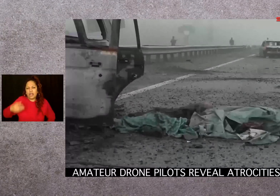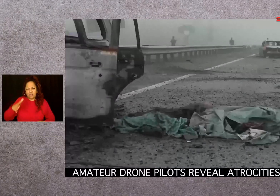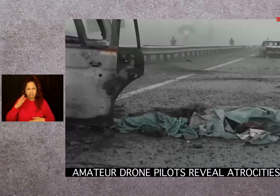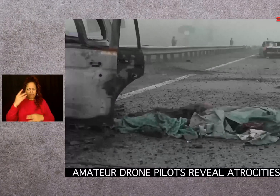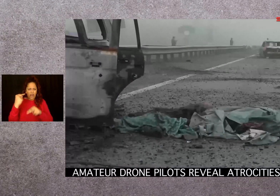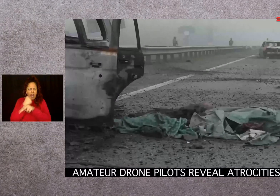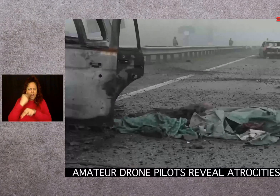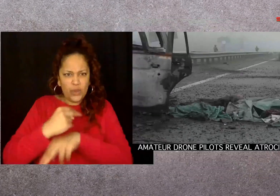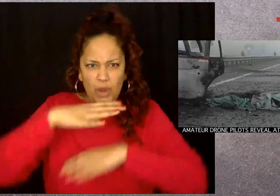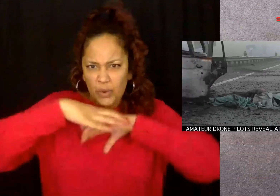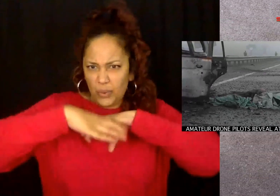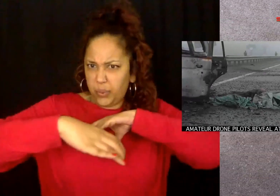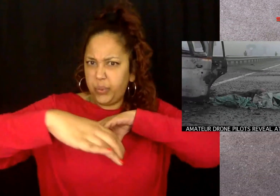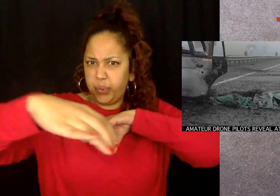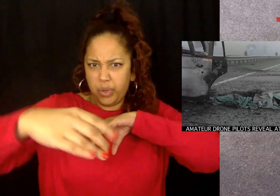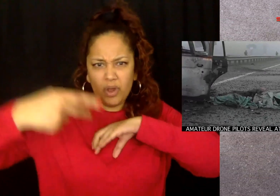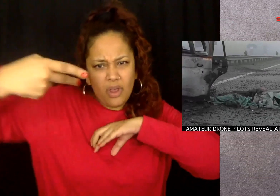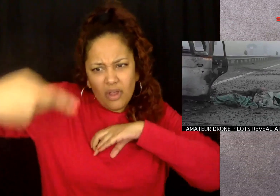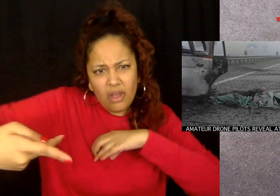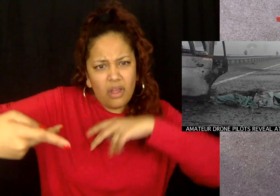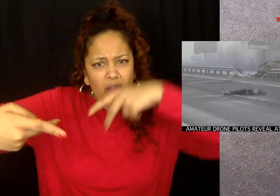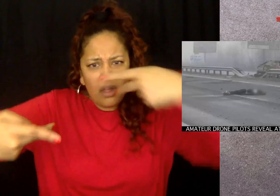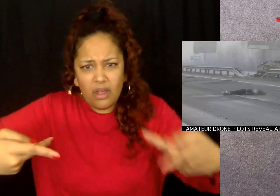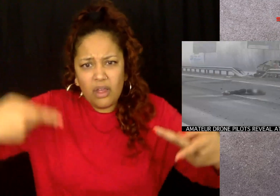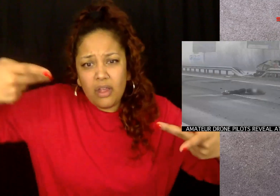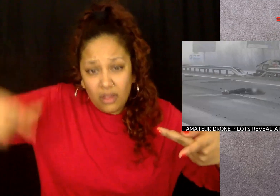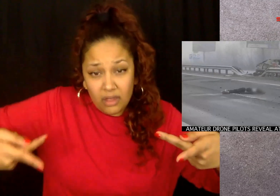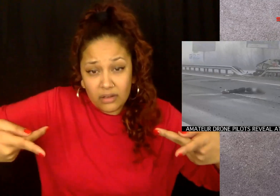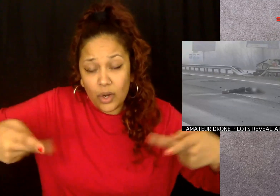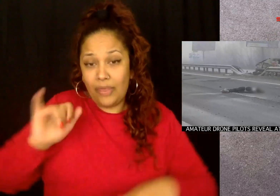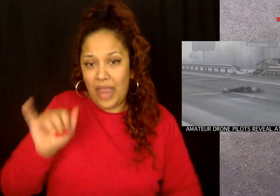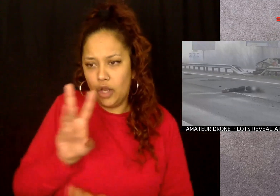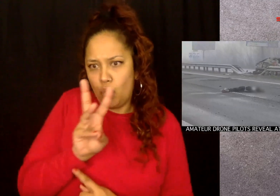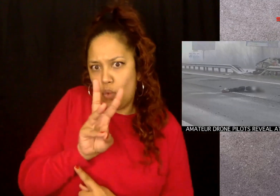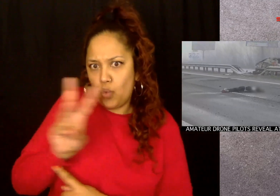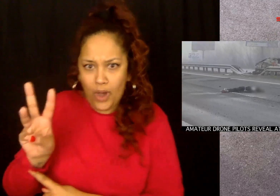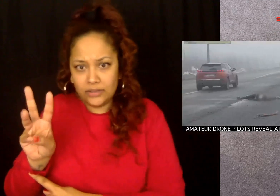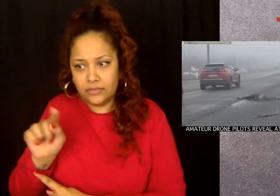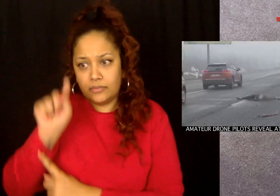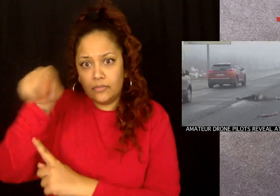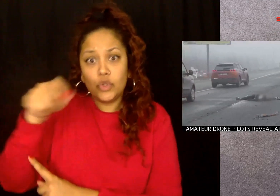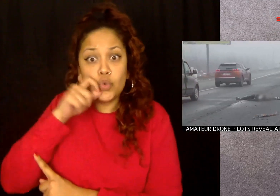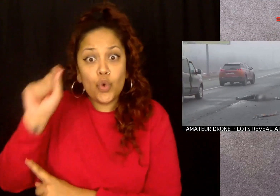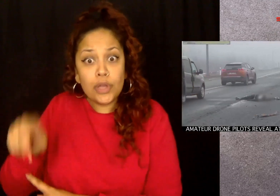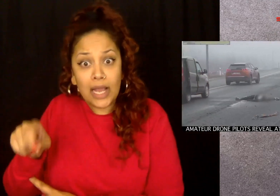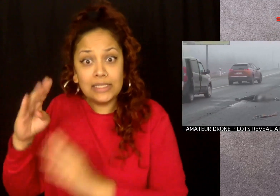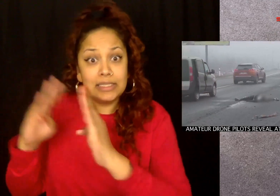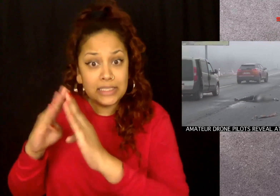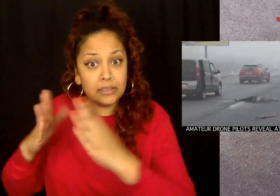Images from a drone show dead bodies lying strewn across a highway west of Caiv.